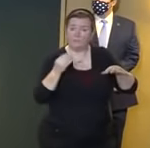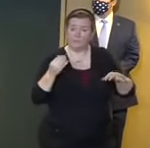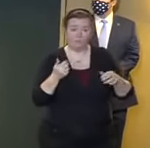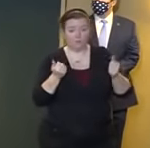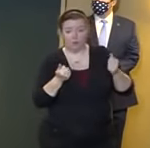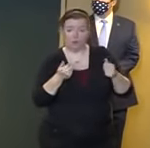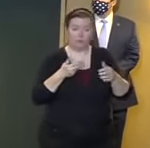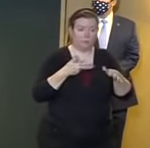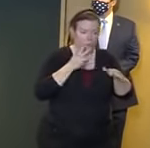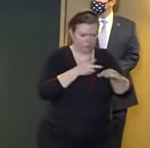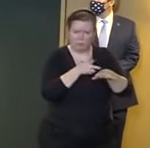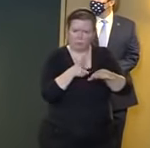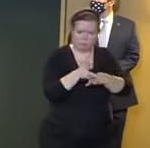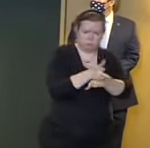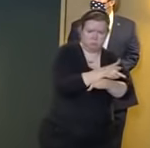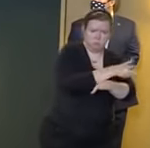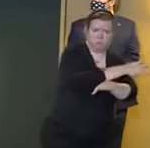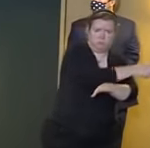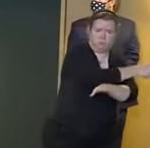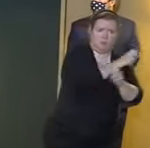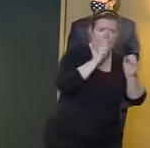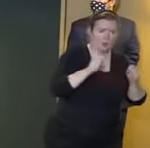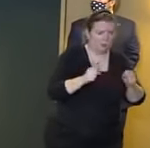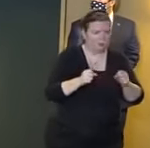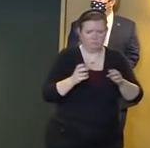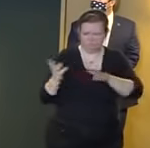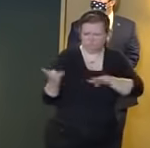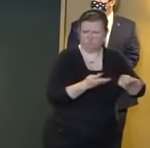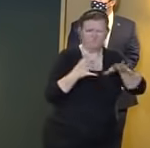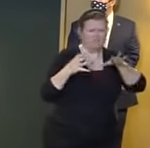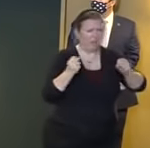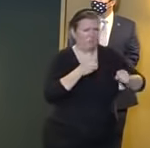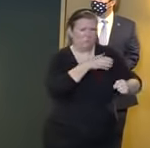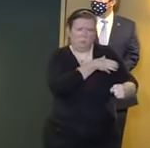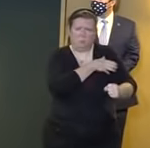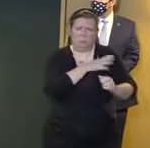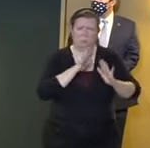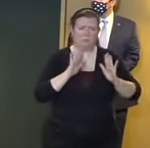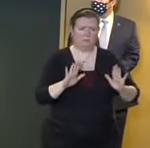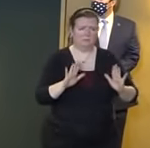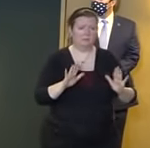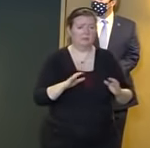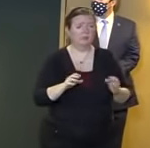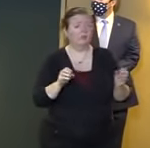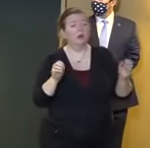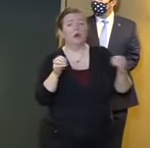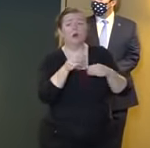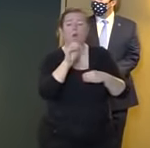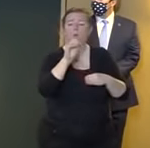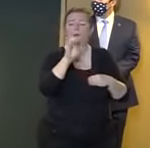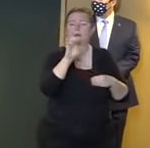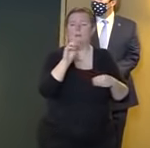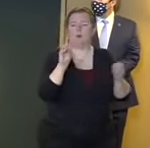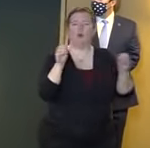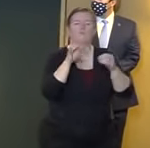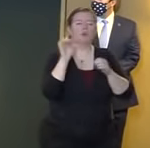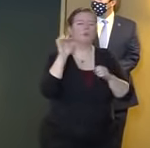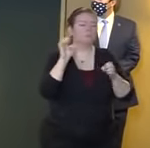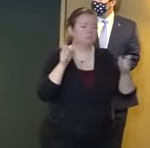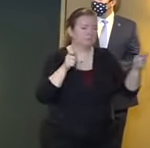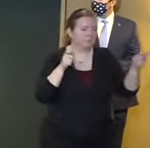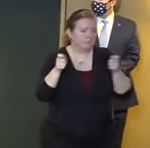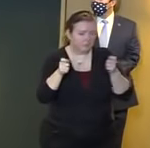them and that has happened as well in our time here in office the office of emergency management will make regular weather and preparedness